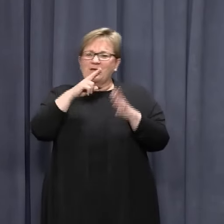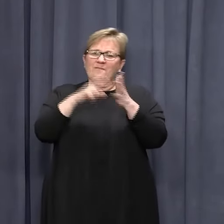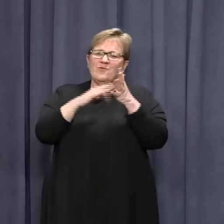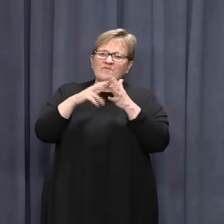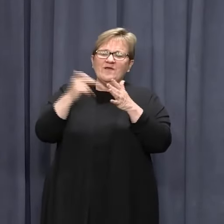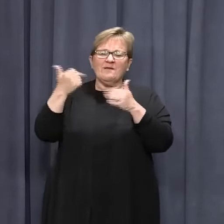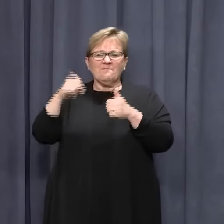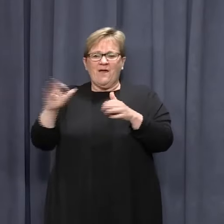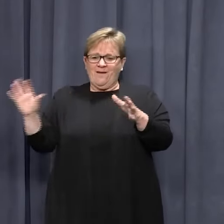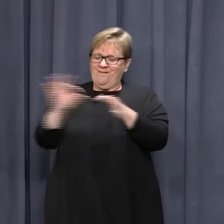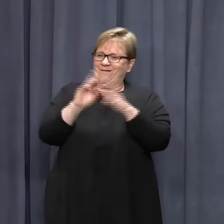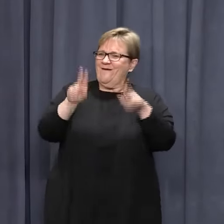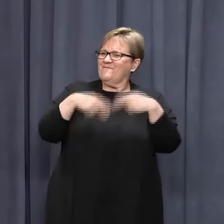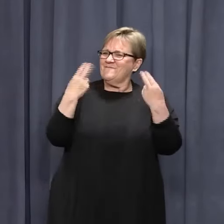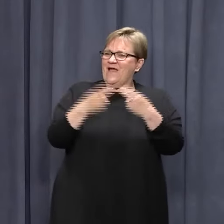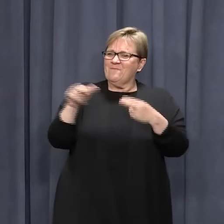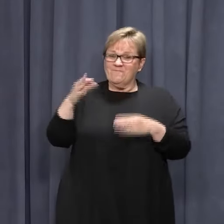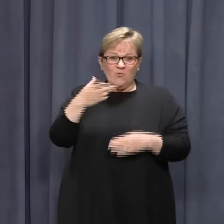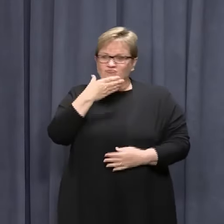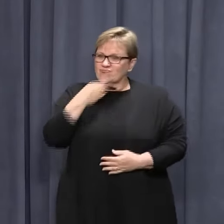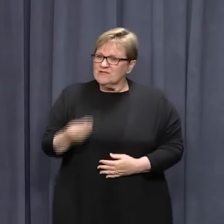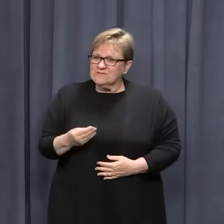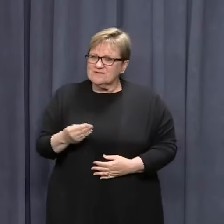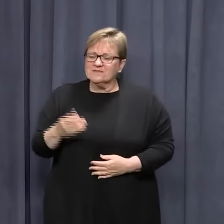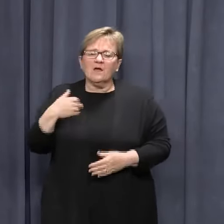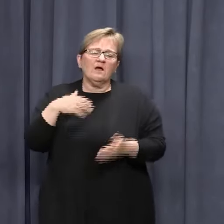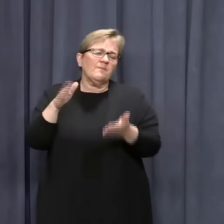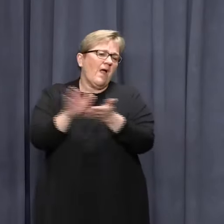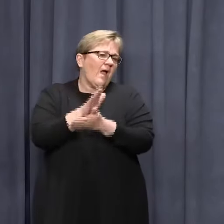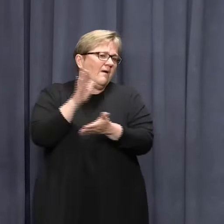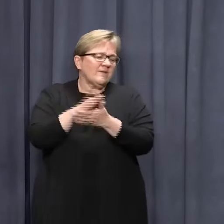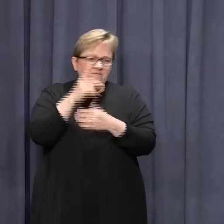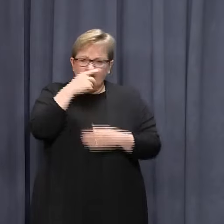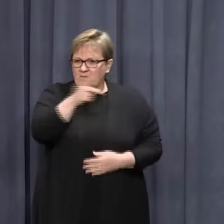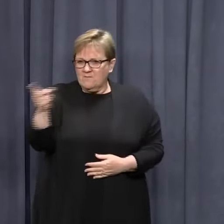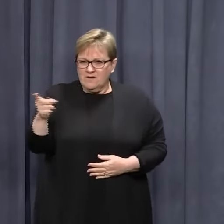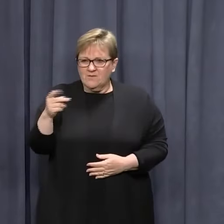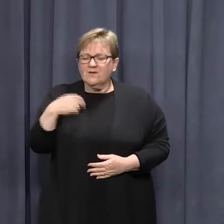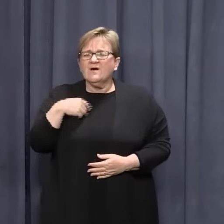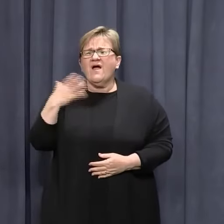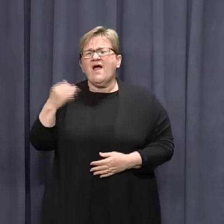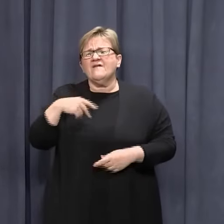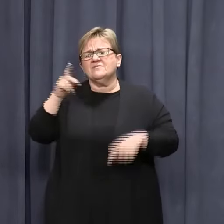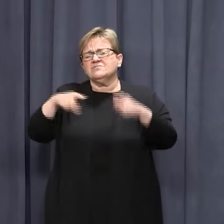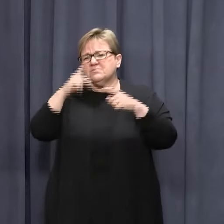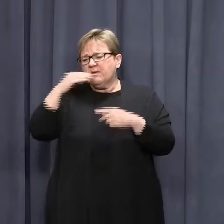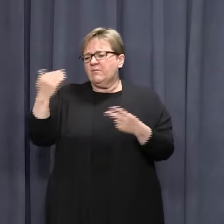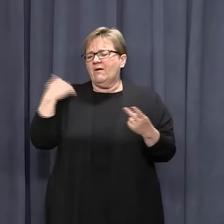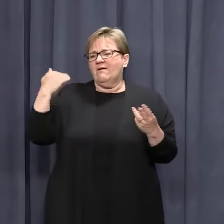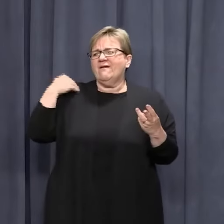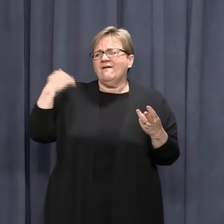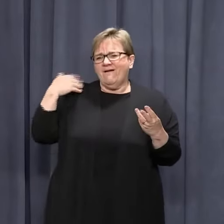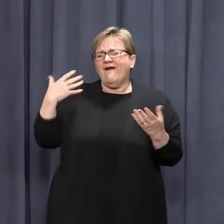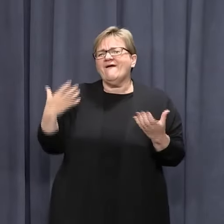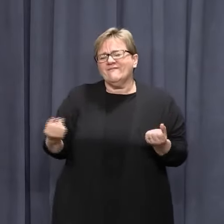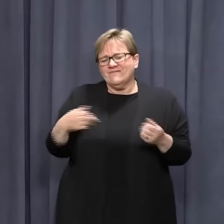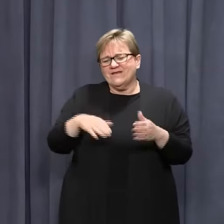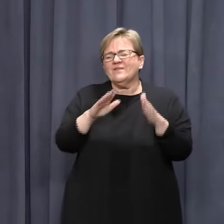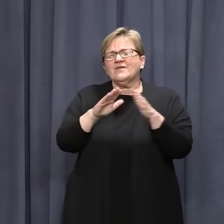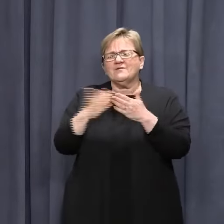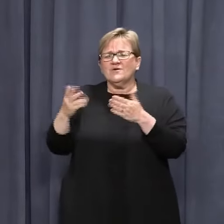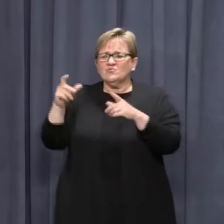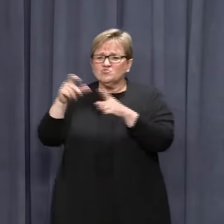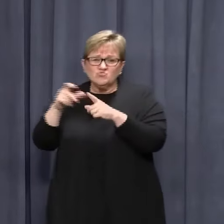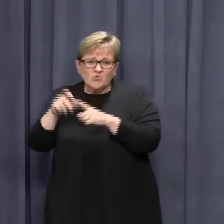families at this stage for Christmas? Well, I'm happy for those people who want to come. And I've had a range of people raise it with me around the community.